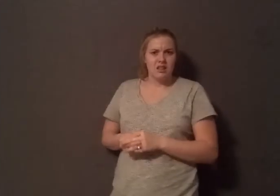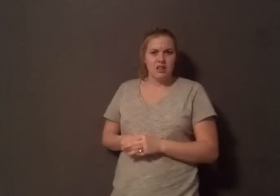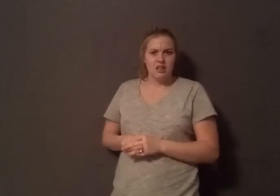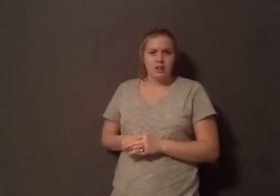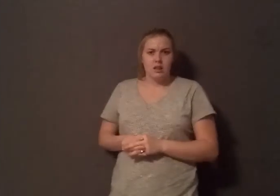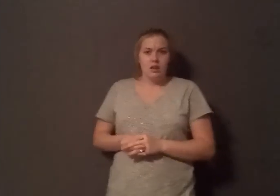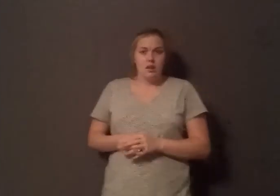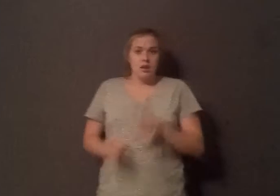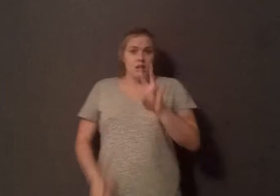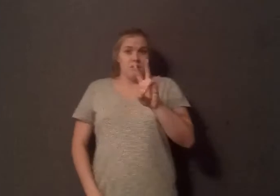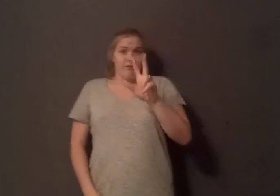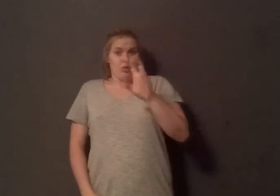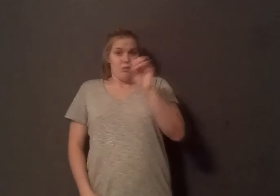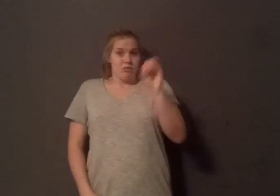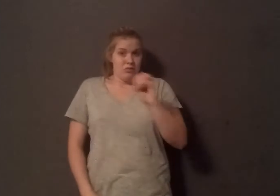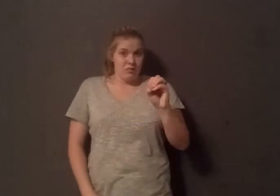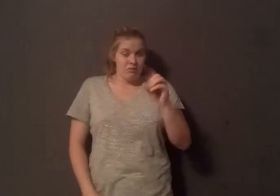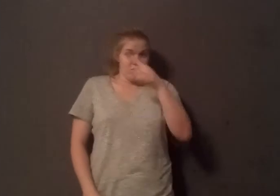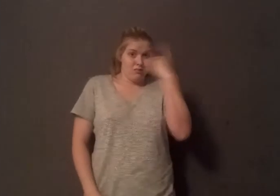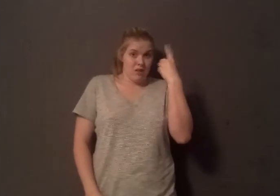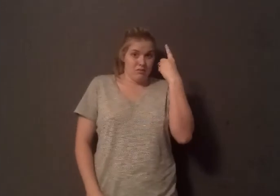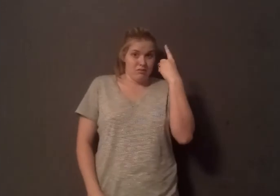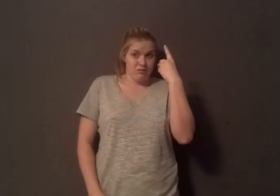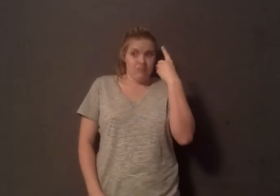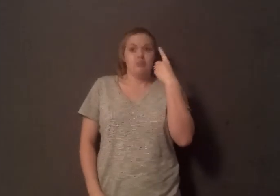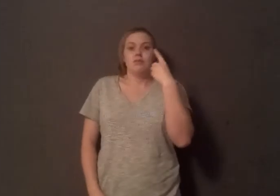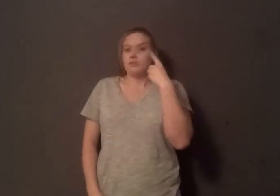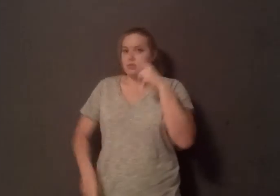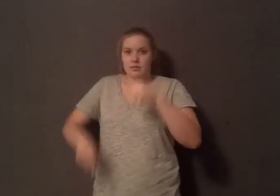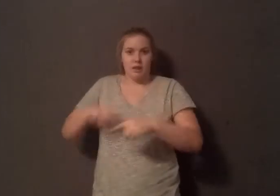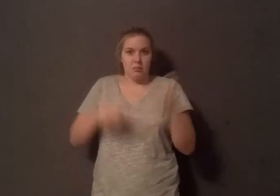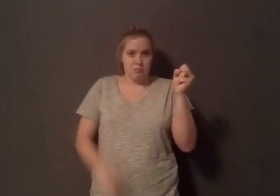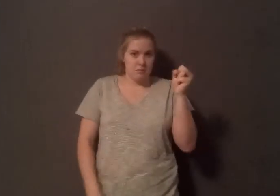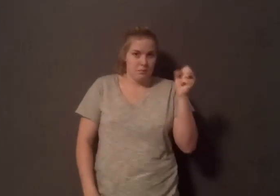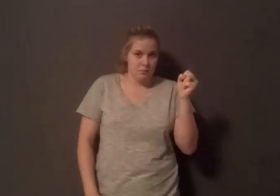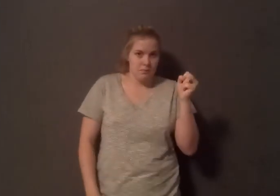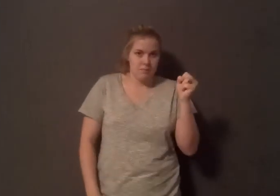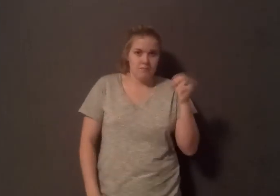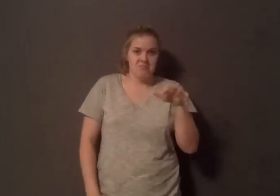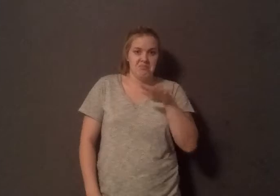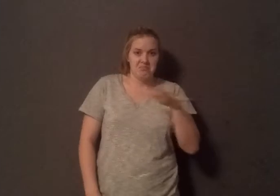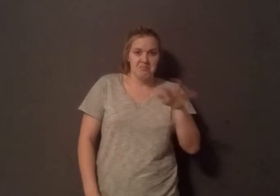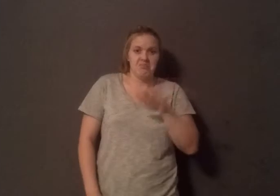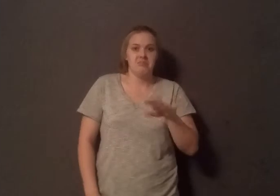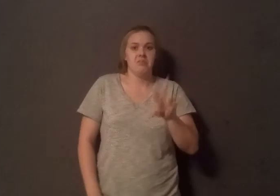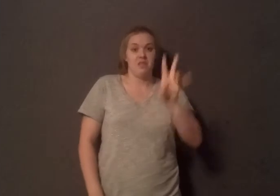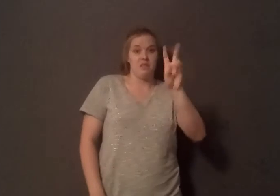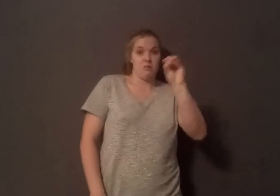African Americans are lactose intolerant, 95% of Asians, roughly 70% of Native Americans, and about 53